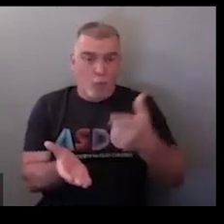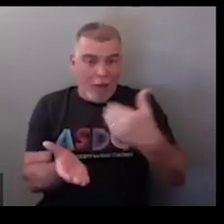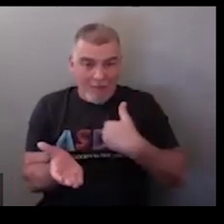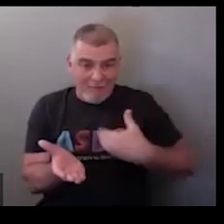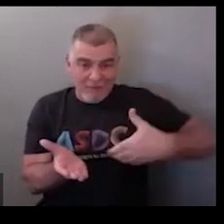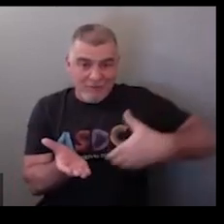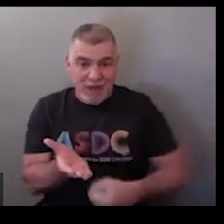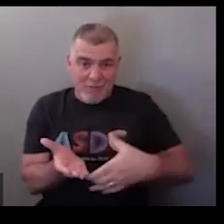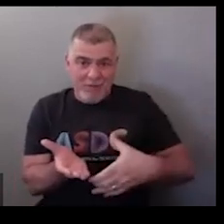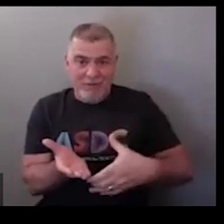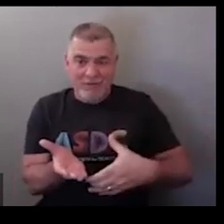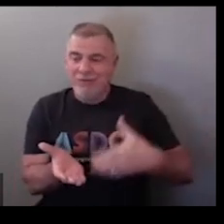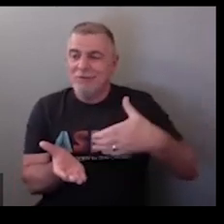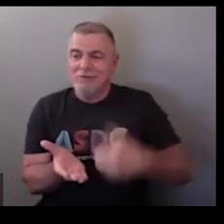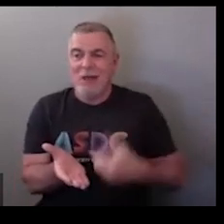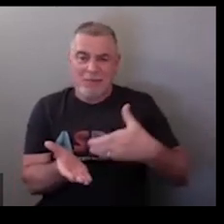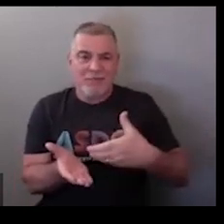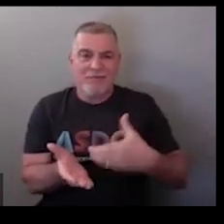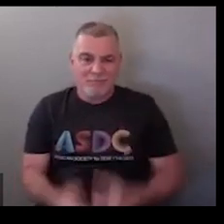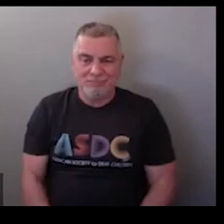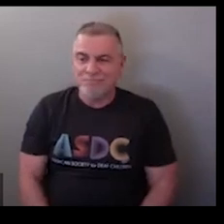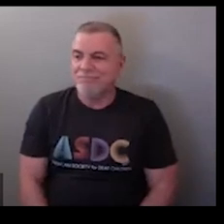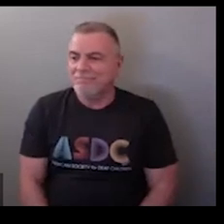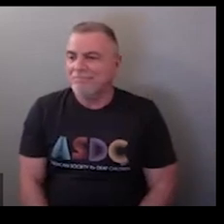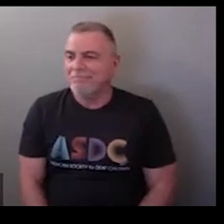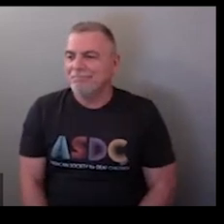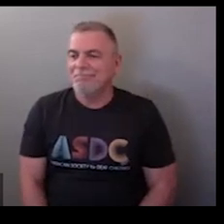stapler you're asking somebody do you have a stapler